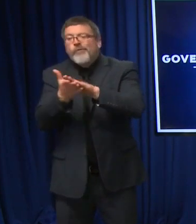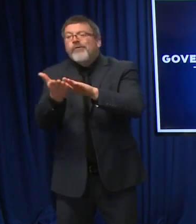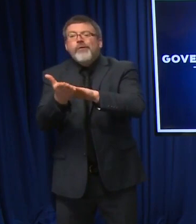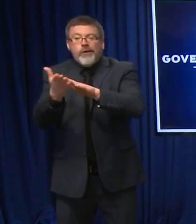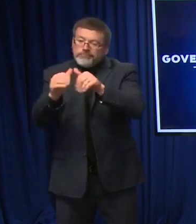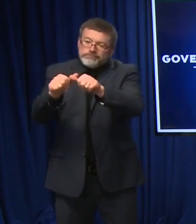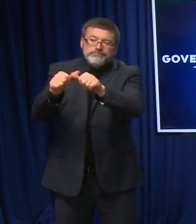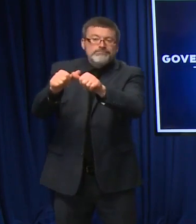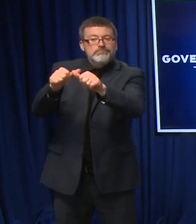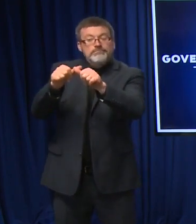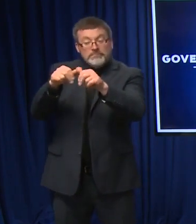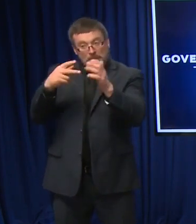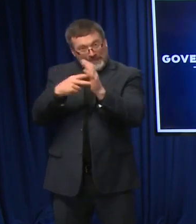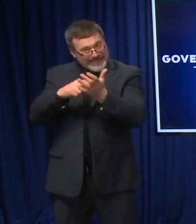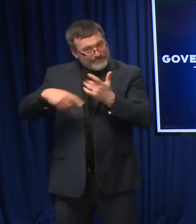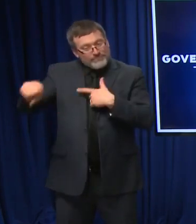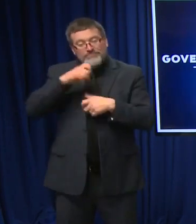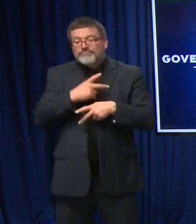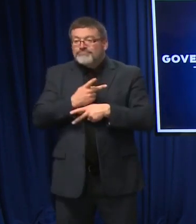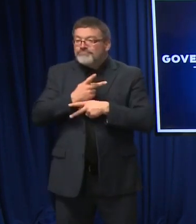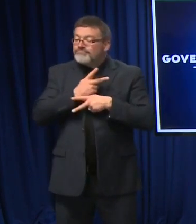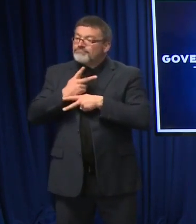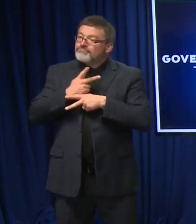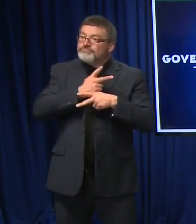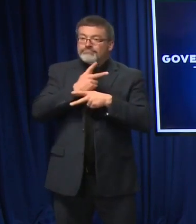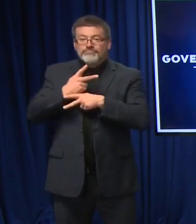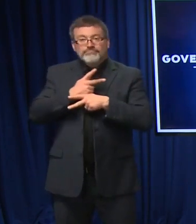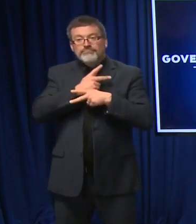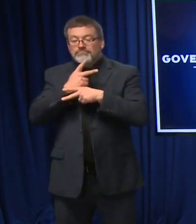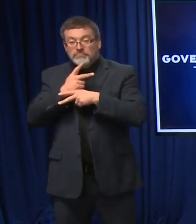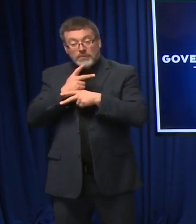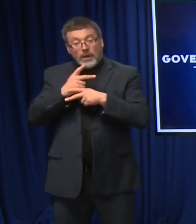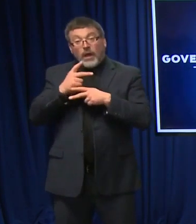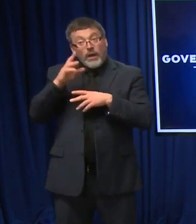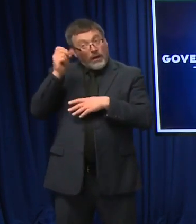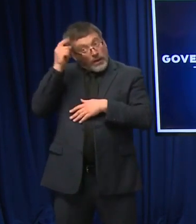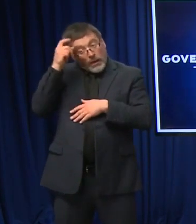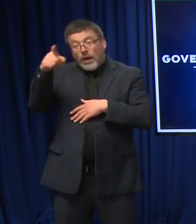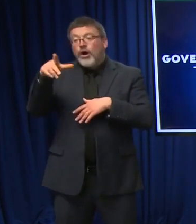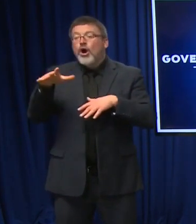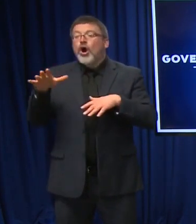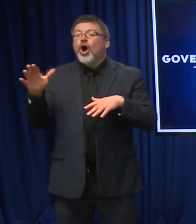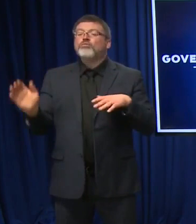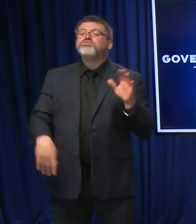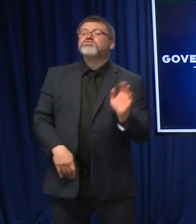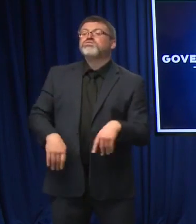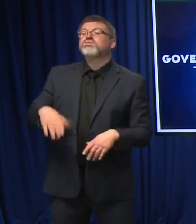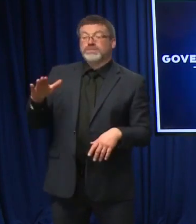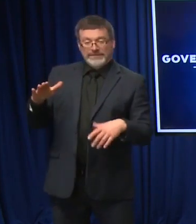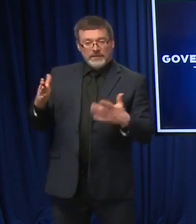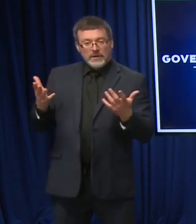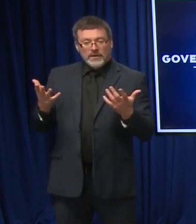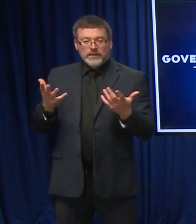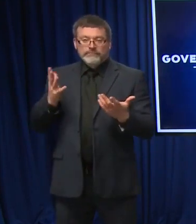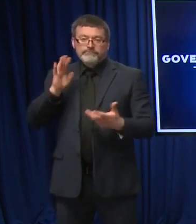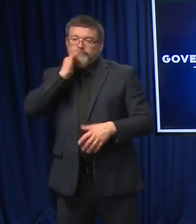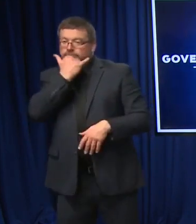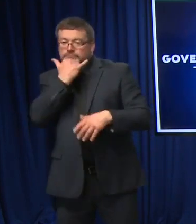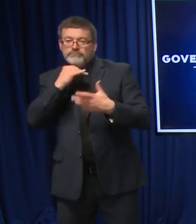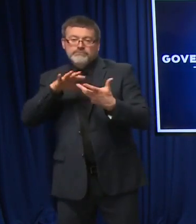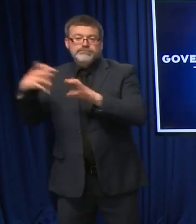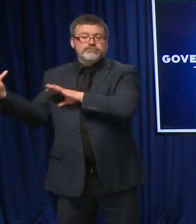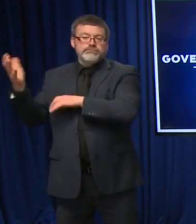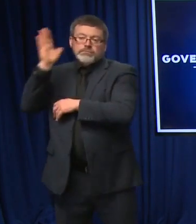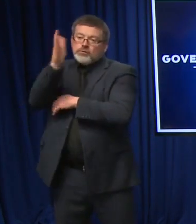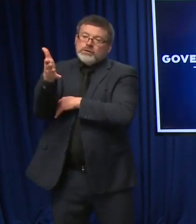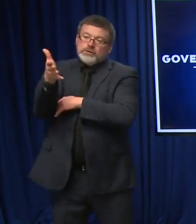on it. We really do. It's when we become lax that we see these numbers really start to skyrocket. And there's very few people that are unvaccinated that